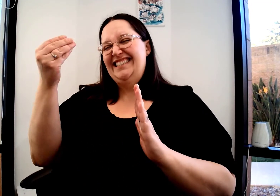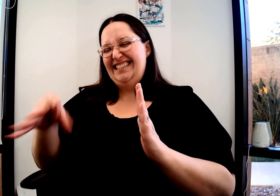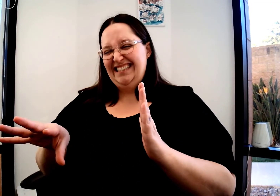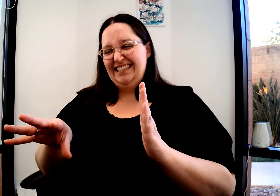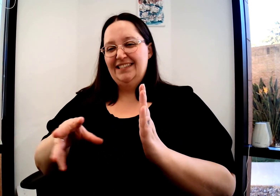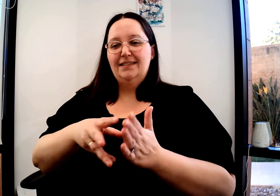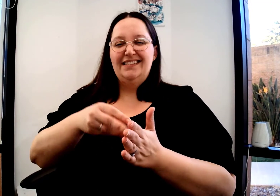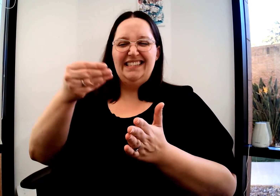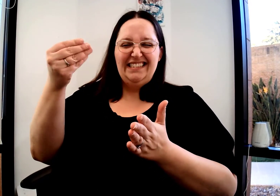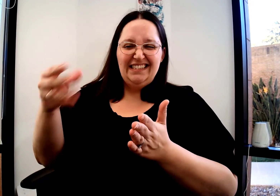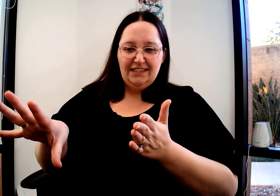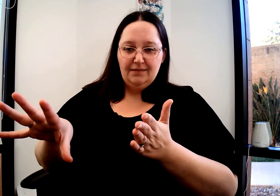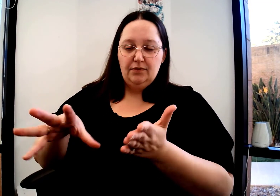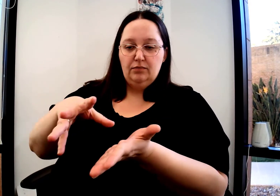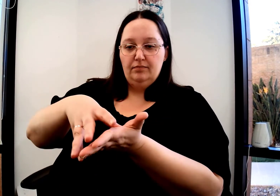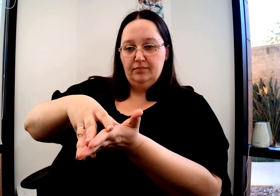The opposite of cheap, expensive.